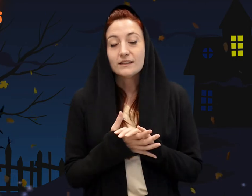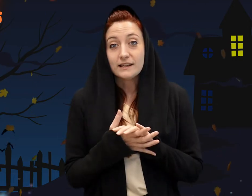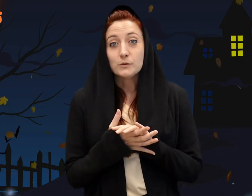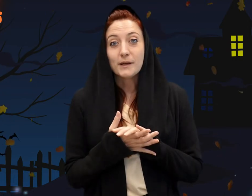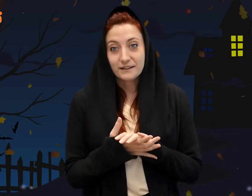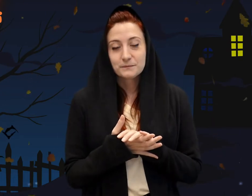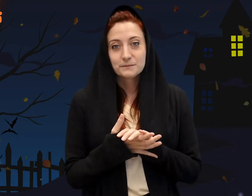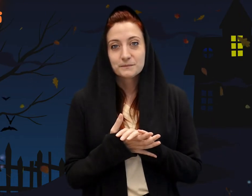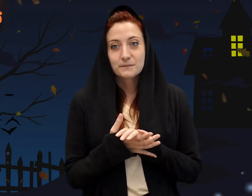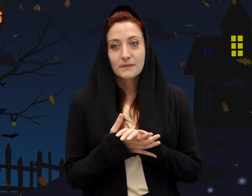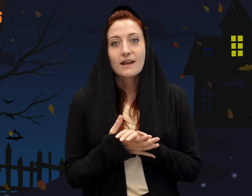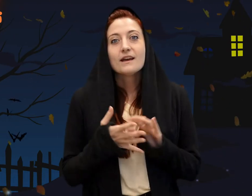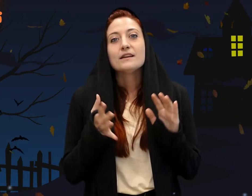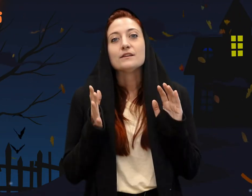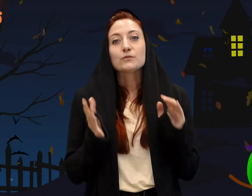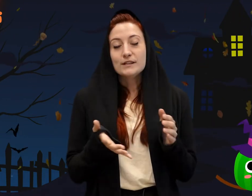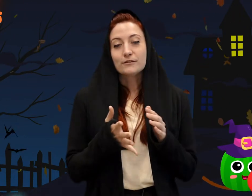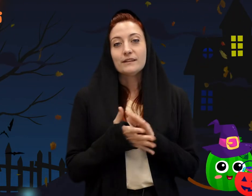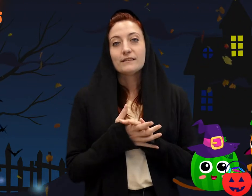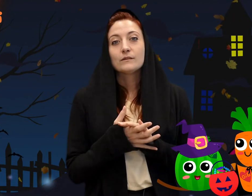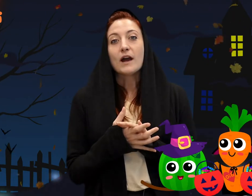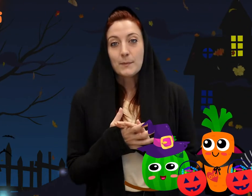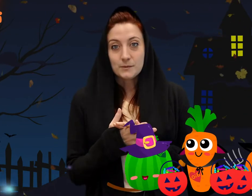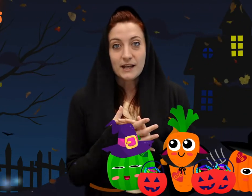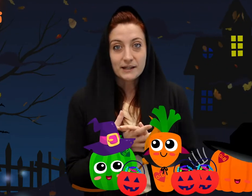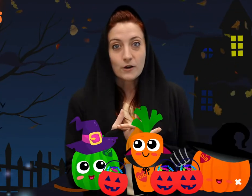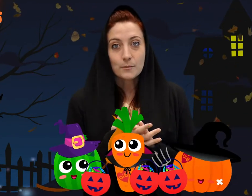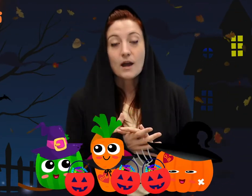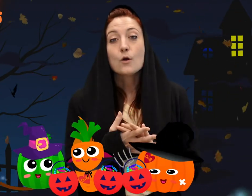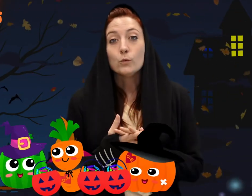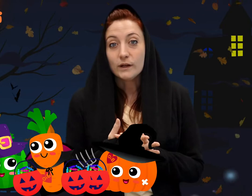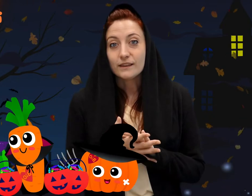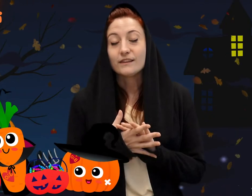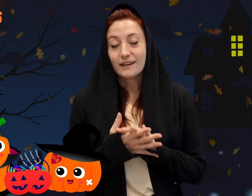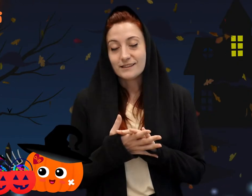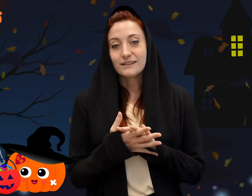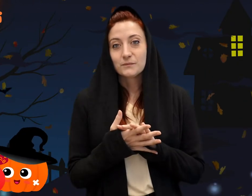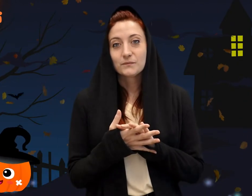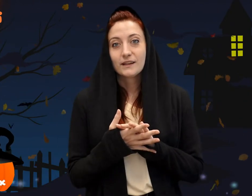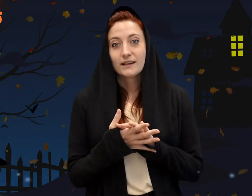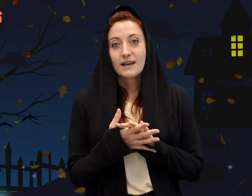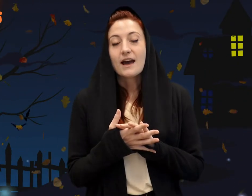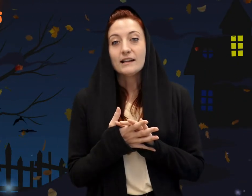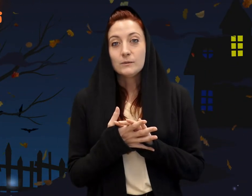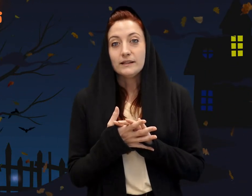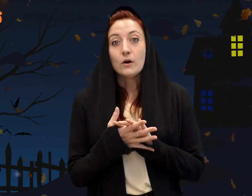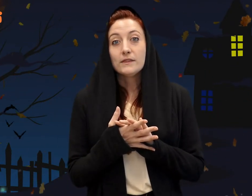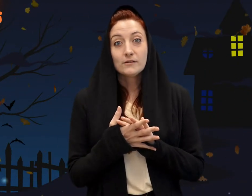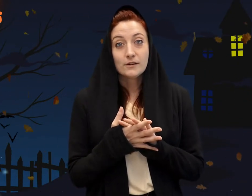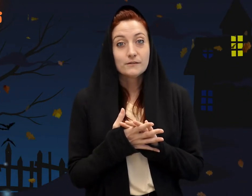the lady would bake. The three friends were happy to be heading home with their candy. Halloween on their own for